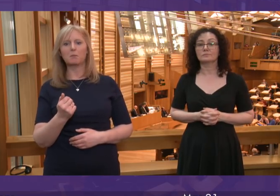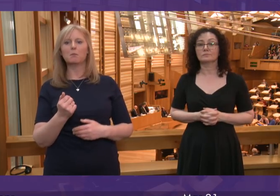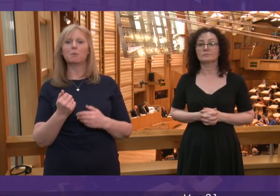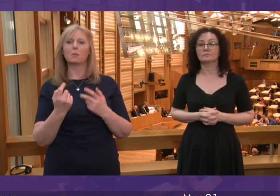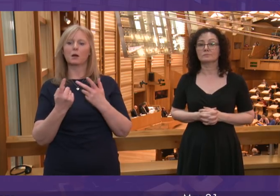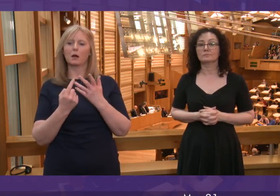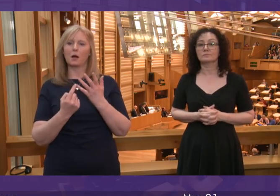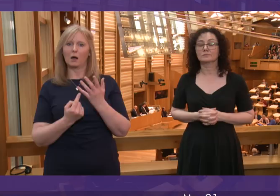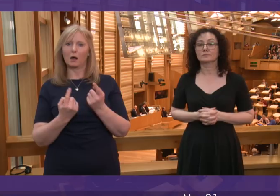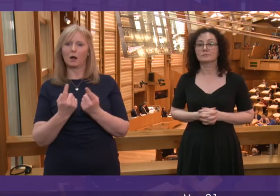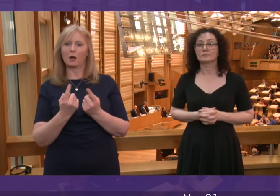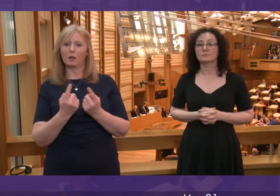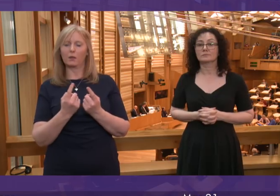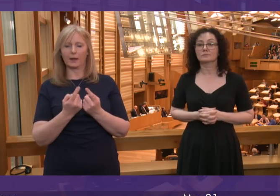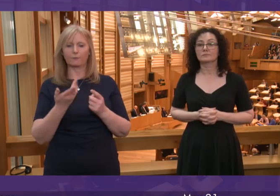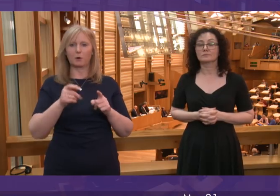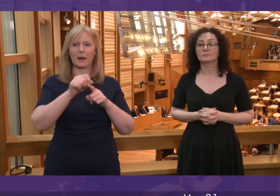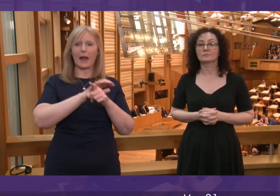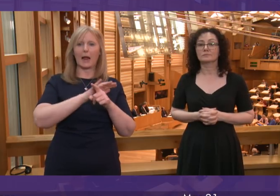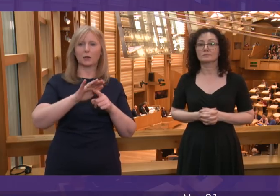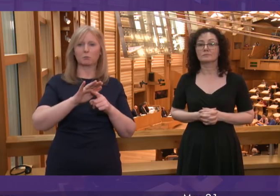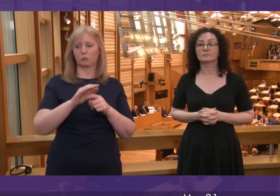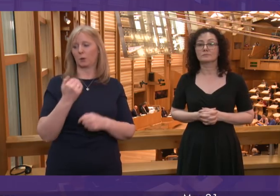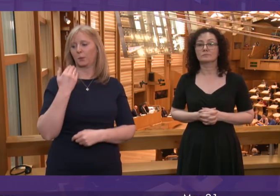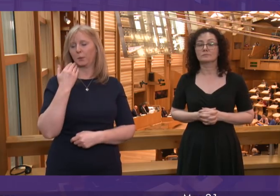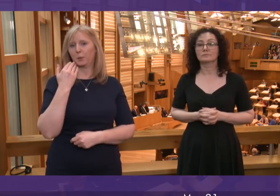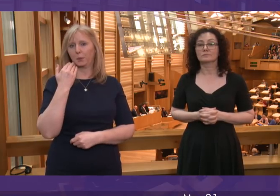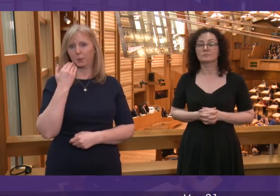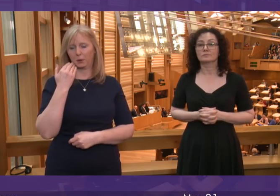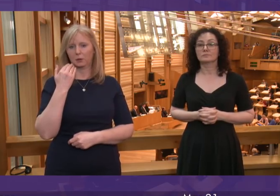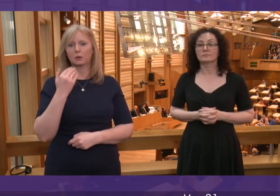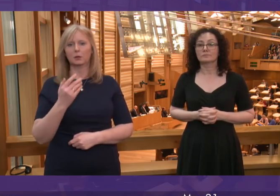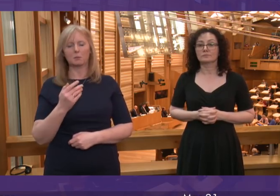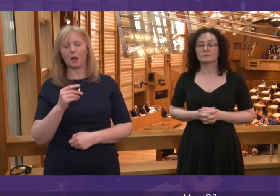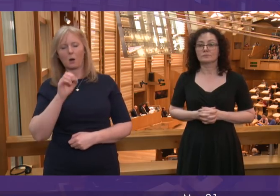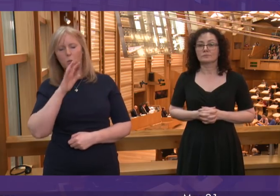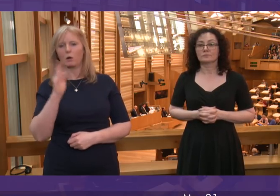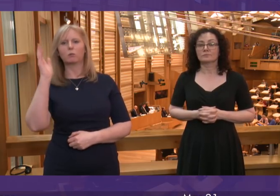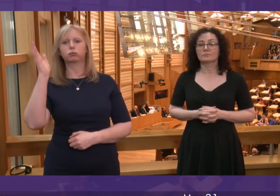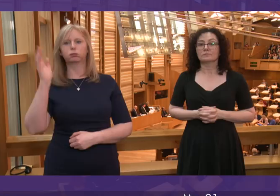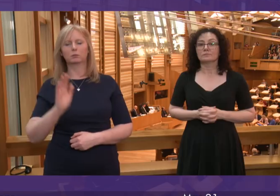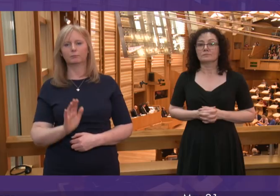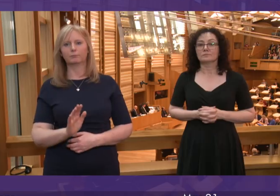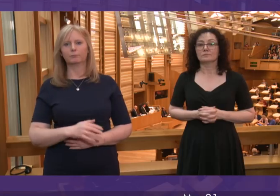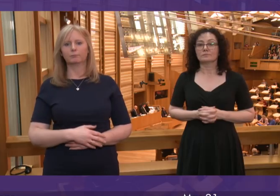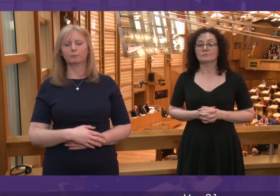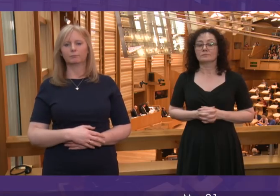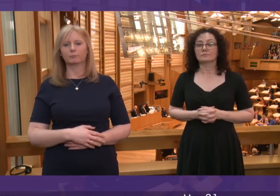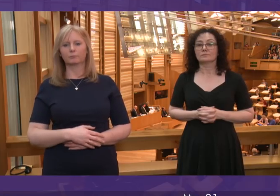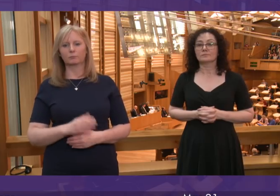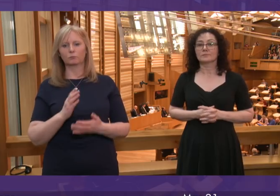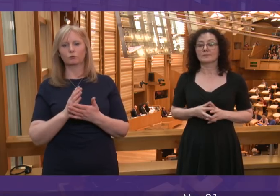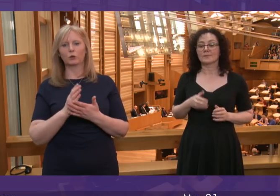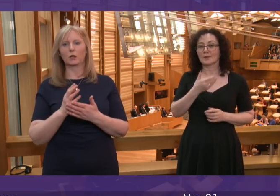we have seen coming in and out of Edinburgh in the last couple of days to network rail failings. But I am not going to do that because it is ScotRail's responsibility